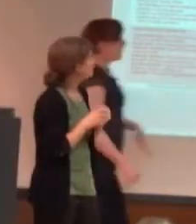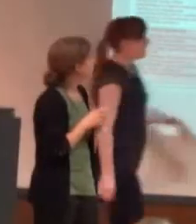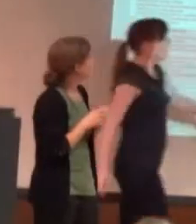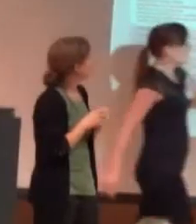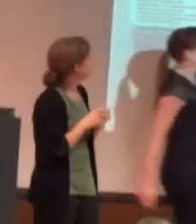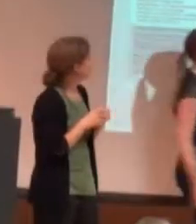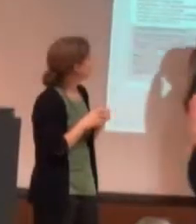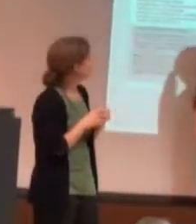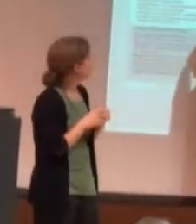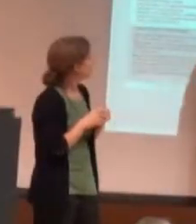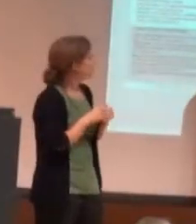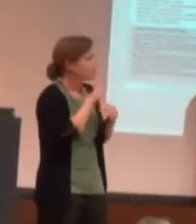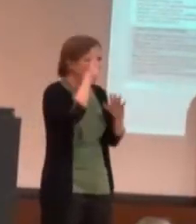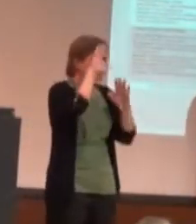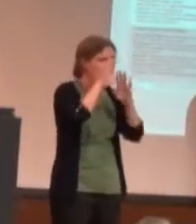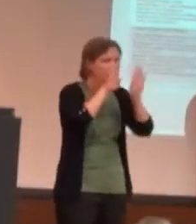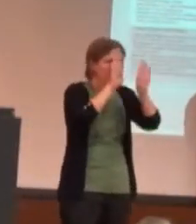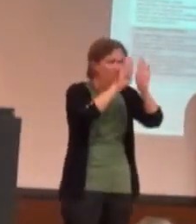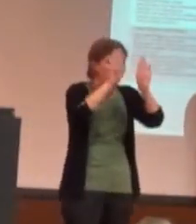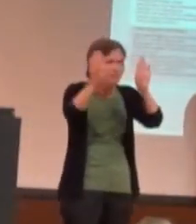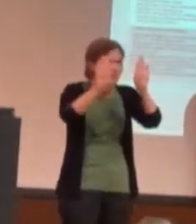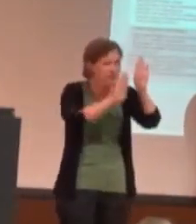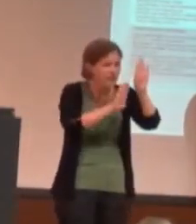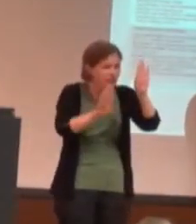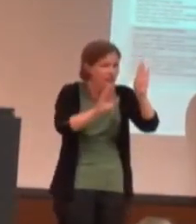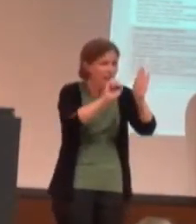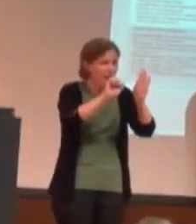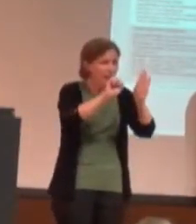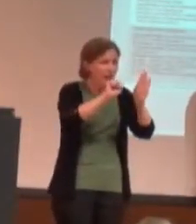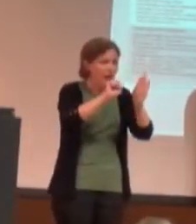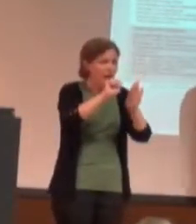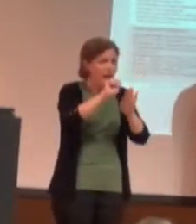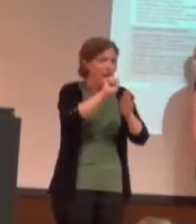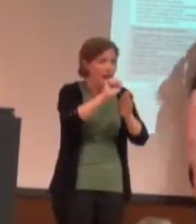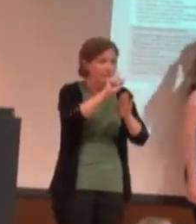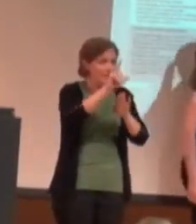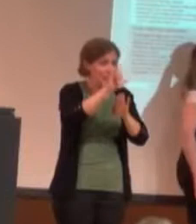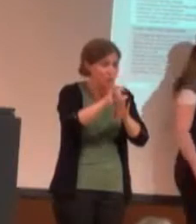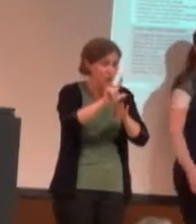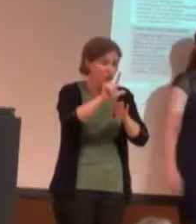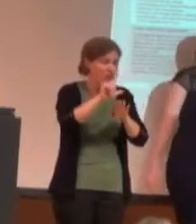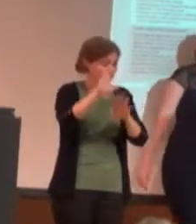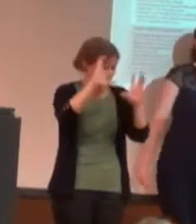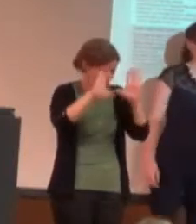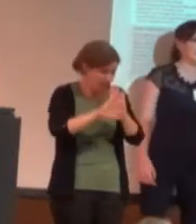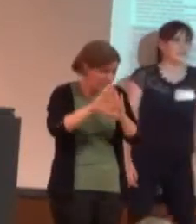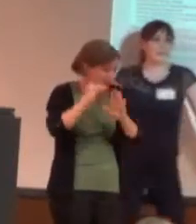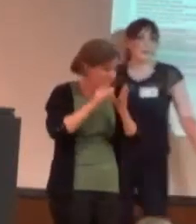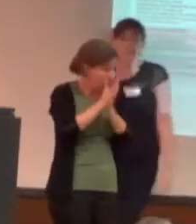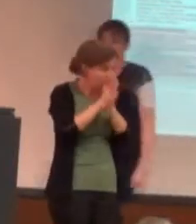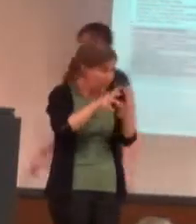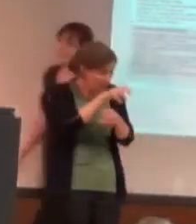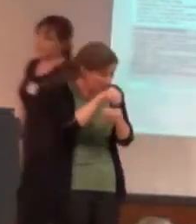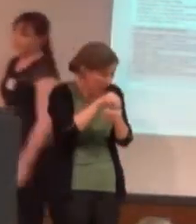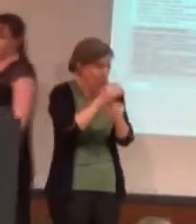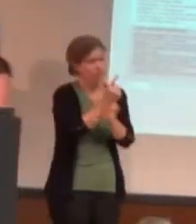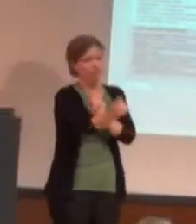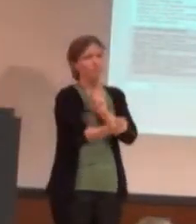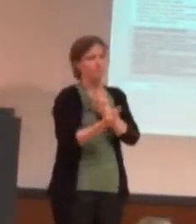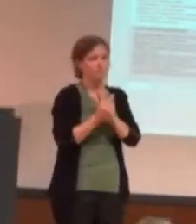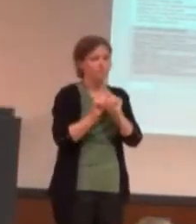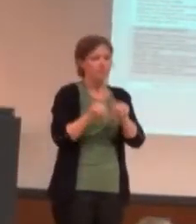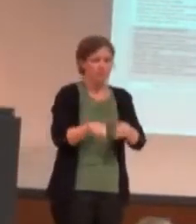collage of asexual faces. If you're interested in that, you can have them talk to me later if you want to be a part of that.